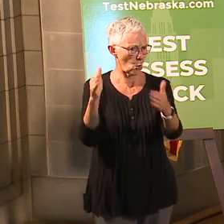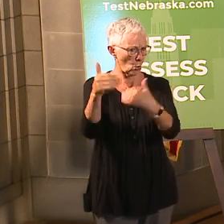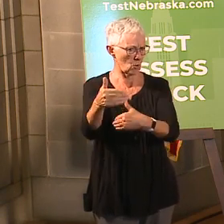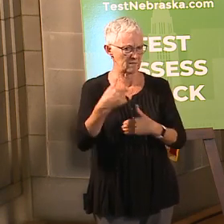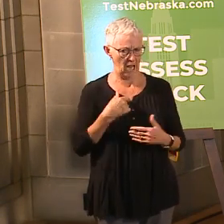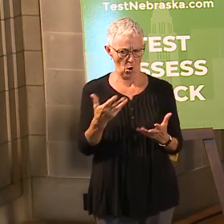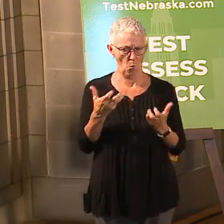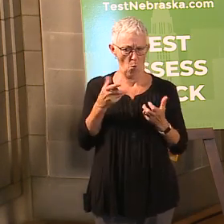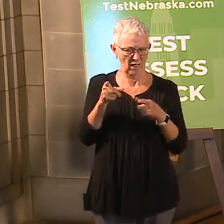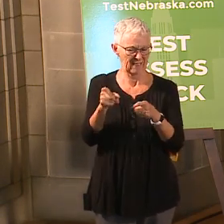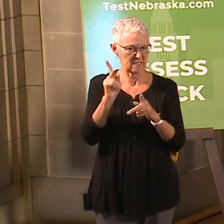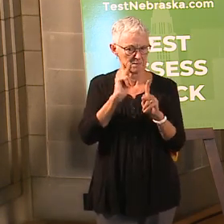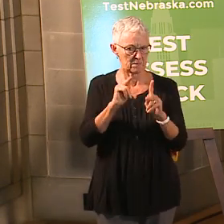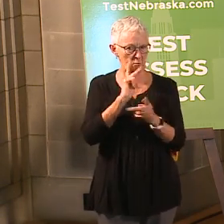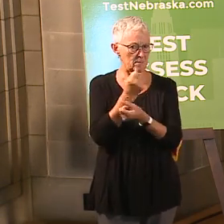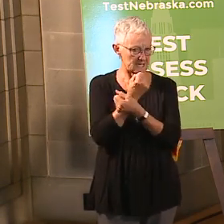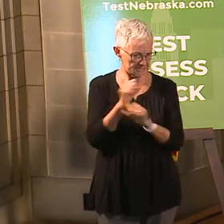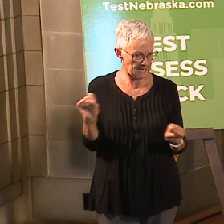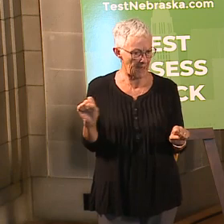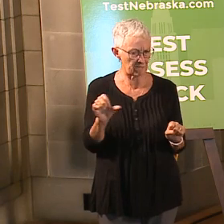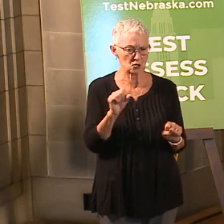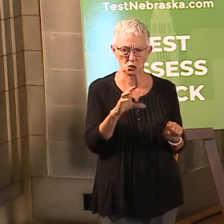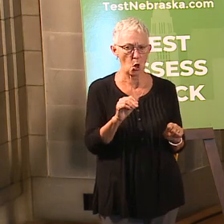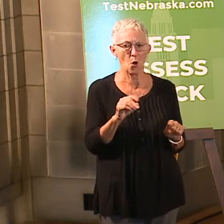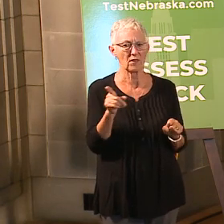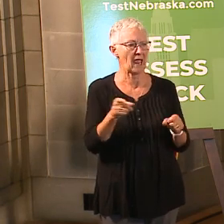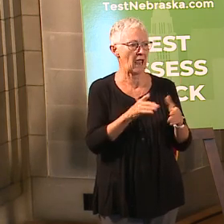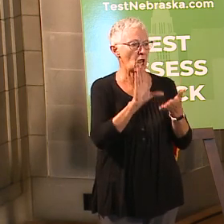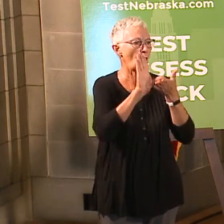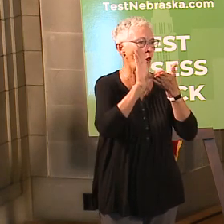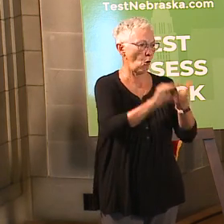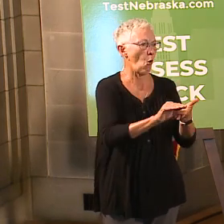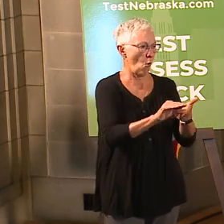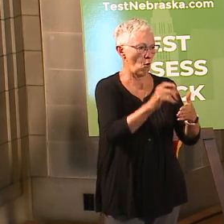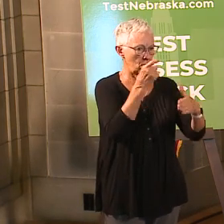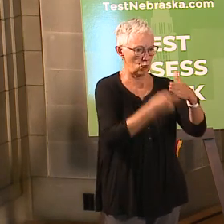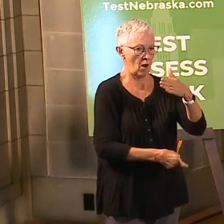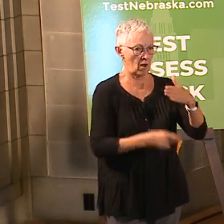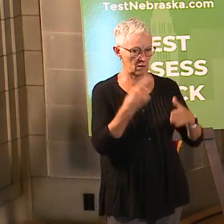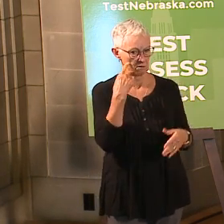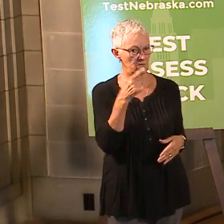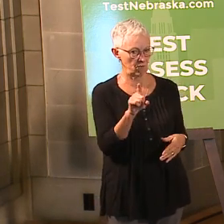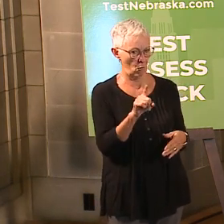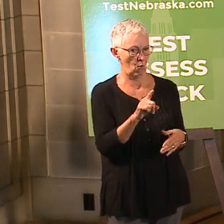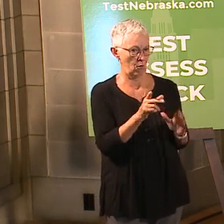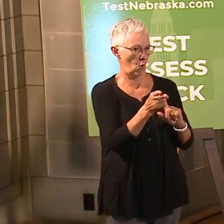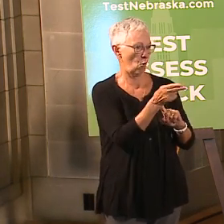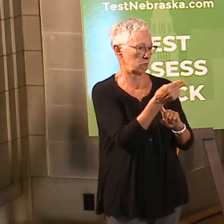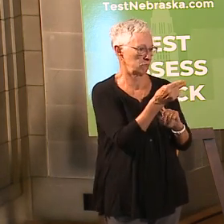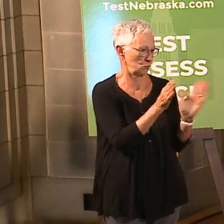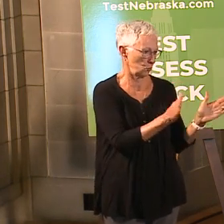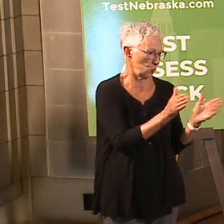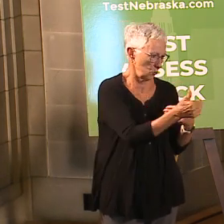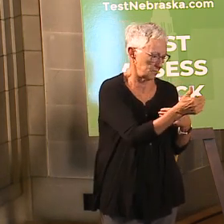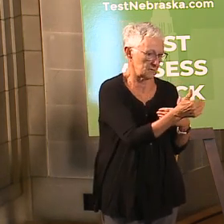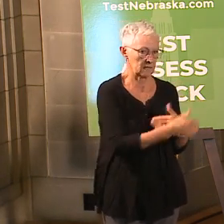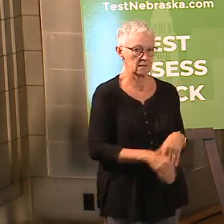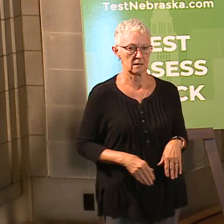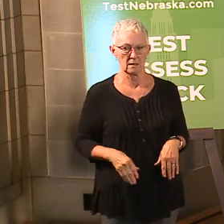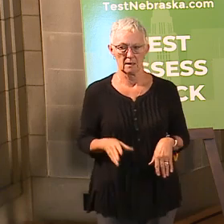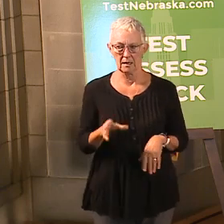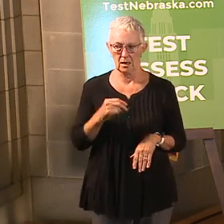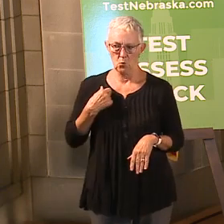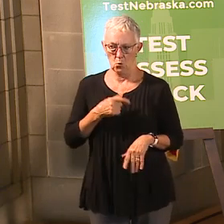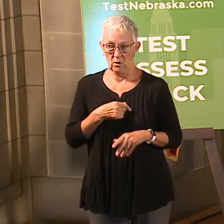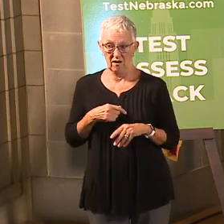safe. I want their loved ones to be safe. So the price point for NAP has been ridiculously low. compared to how much good we've